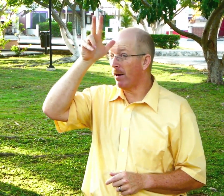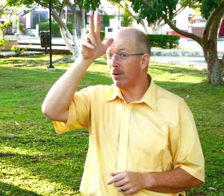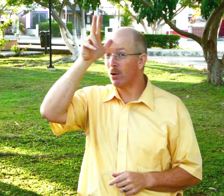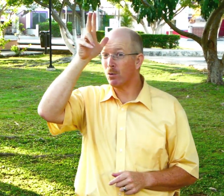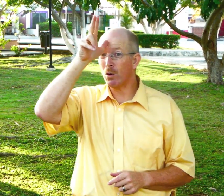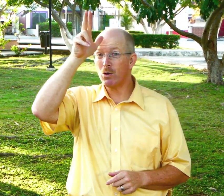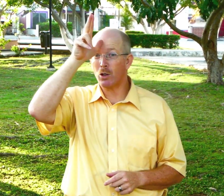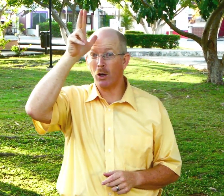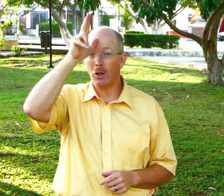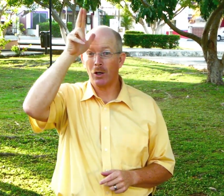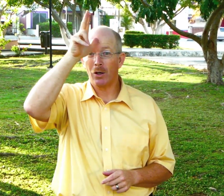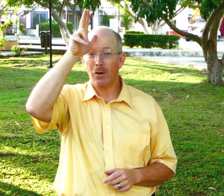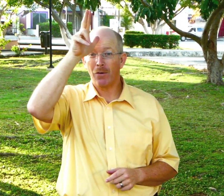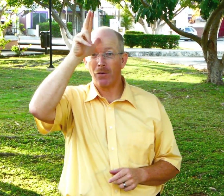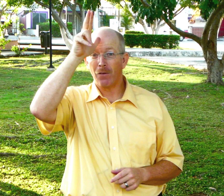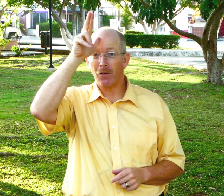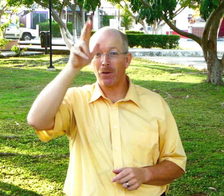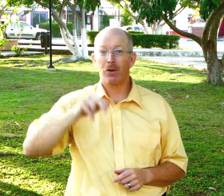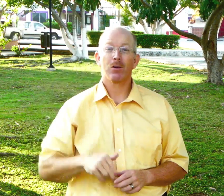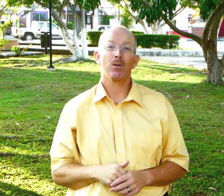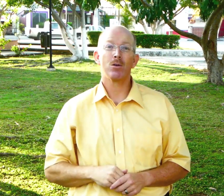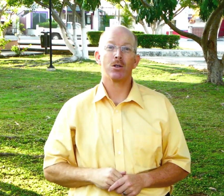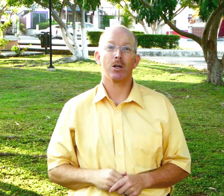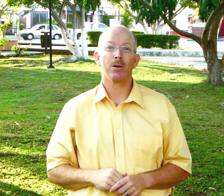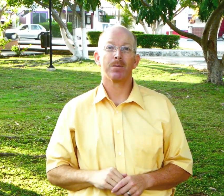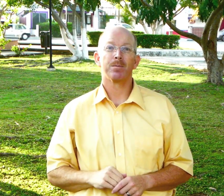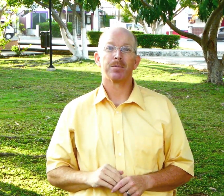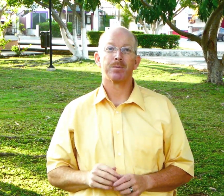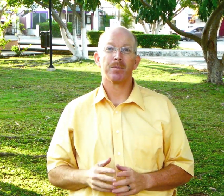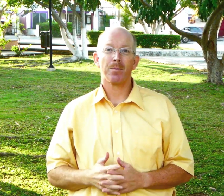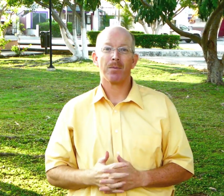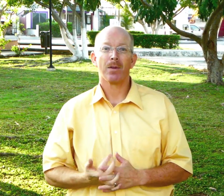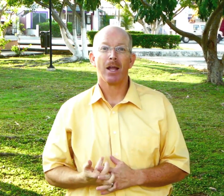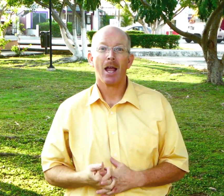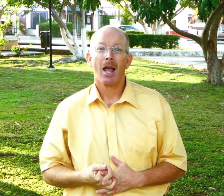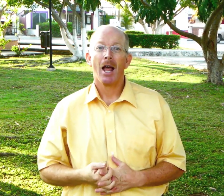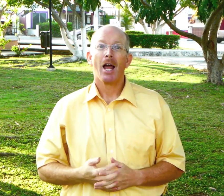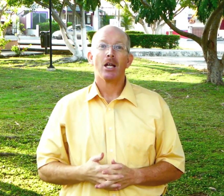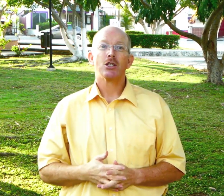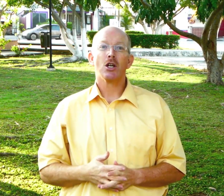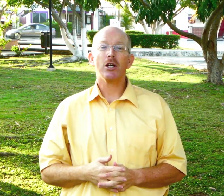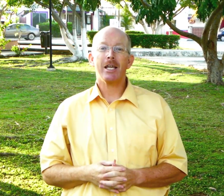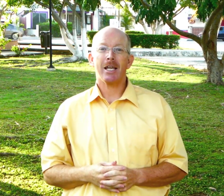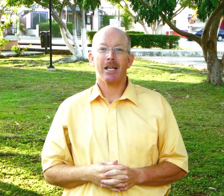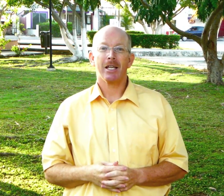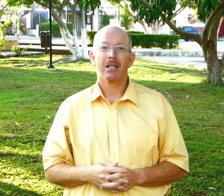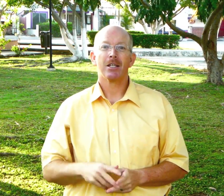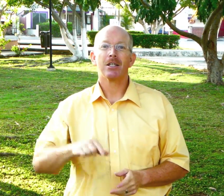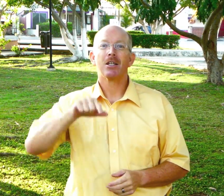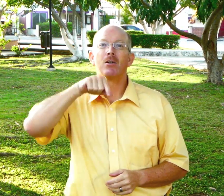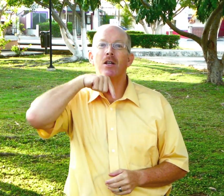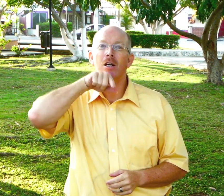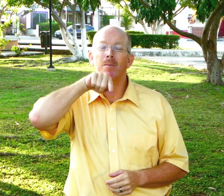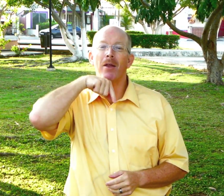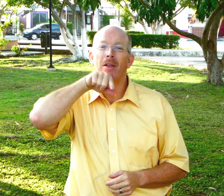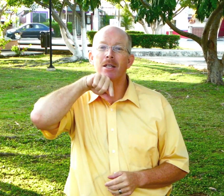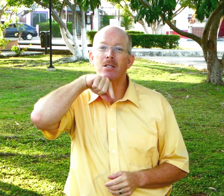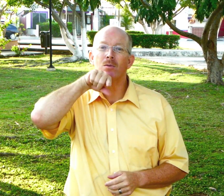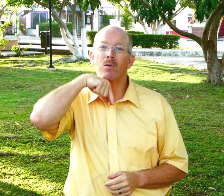rooster rooster turkey talked about this when we